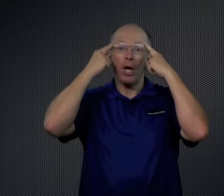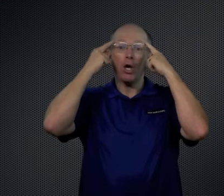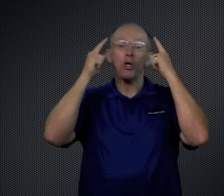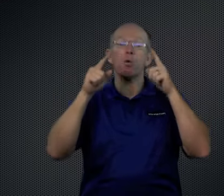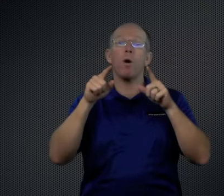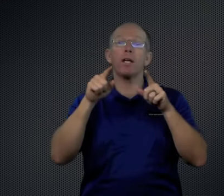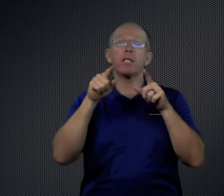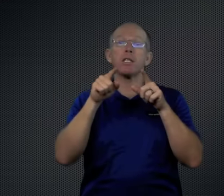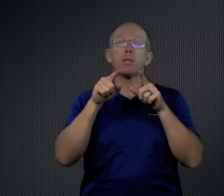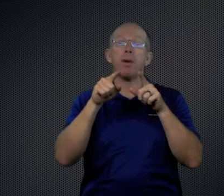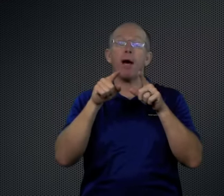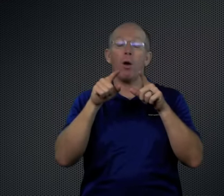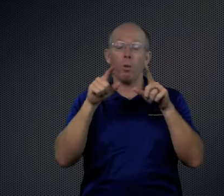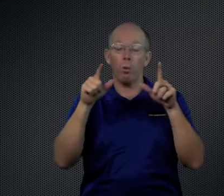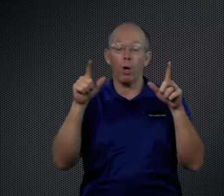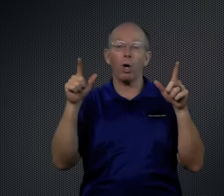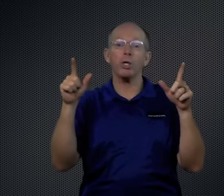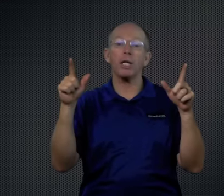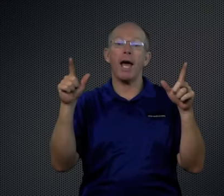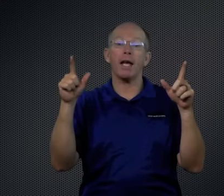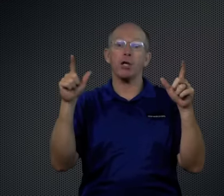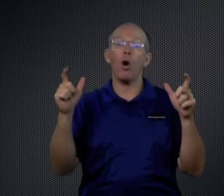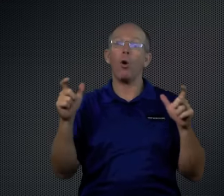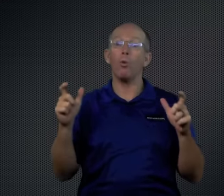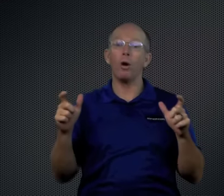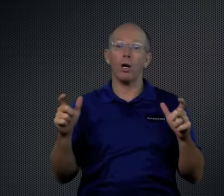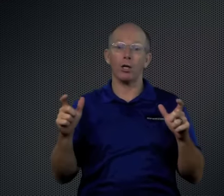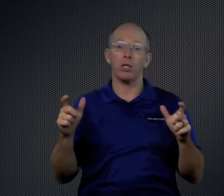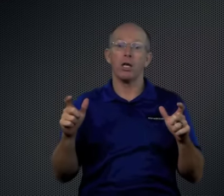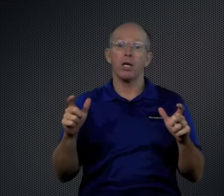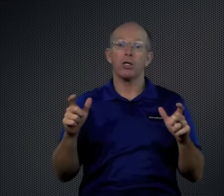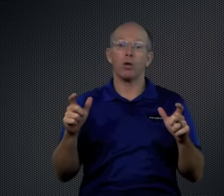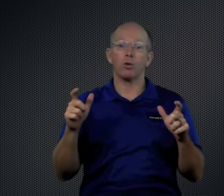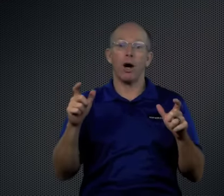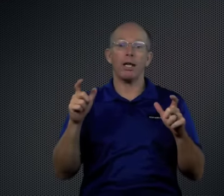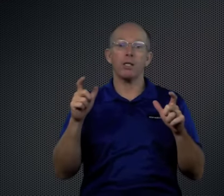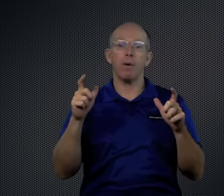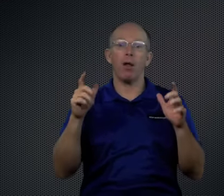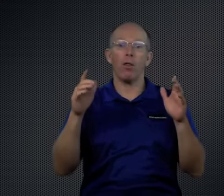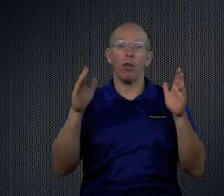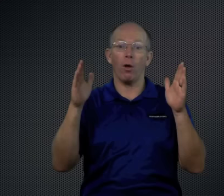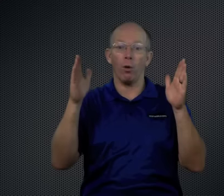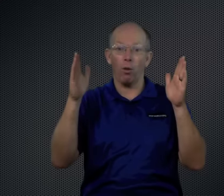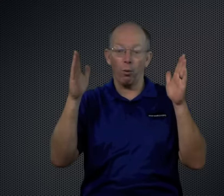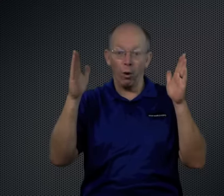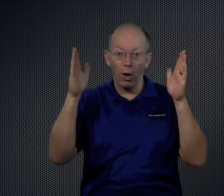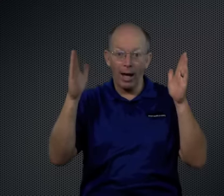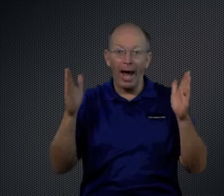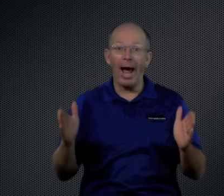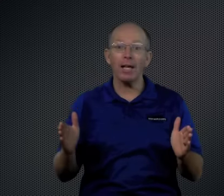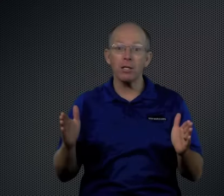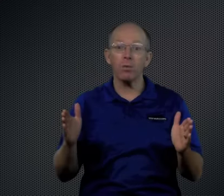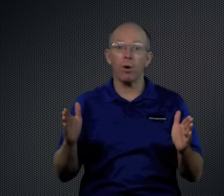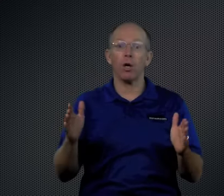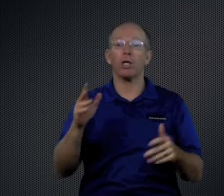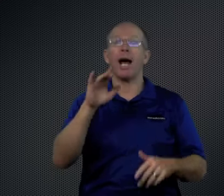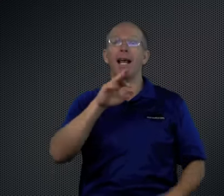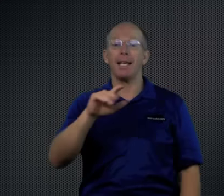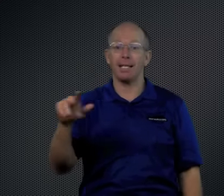you want to spell words as whole words. So try to spell the word as a word, not as